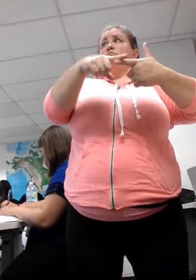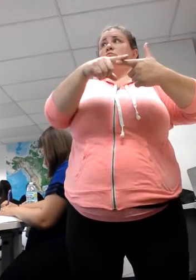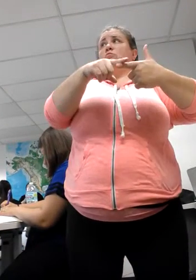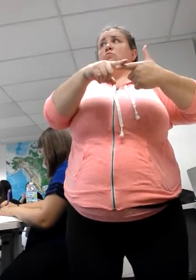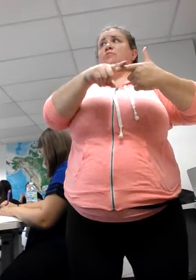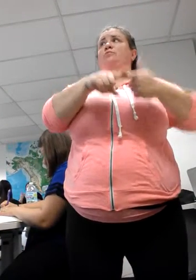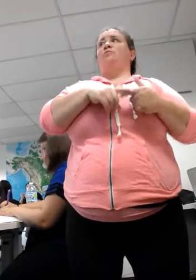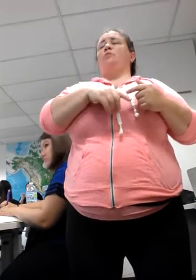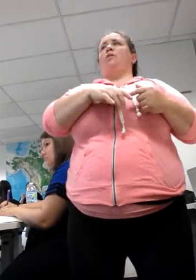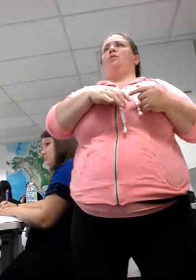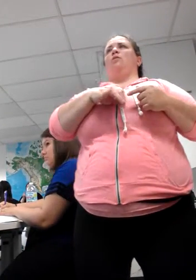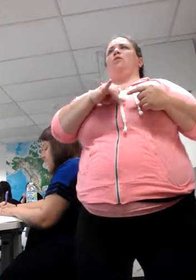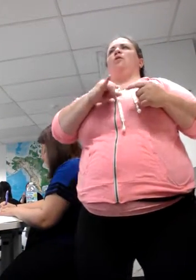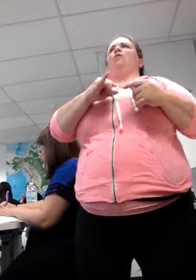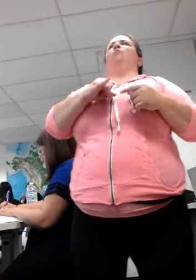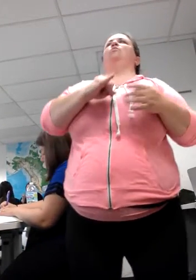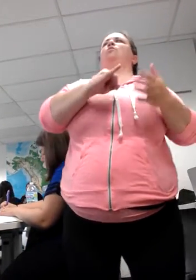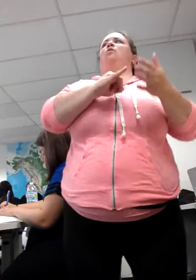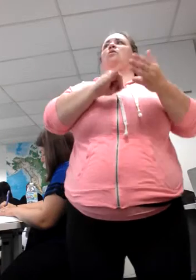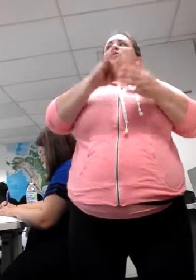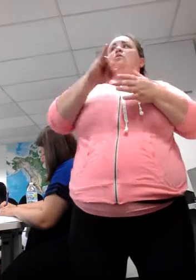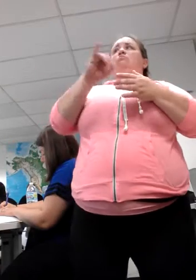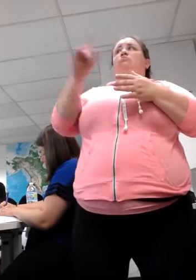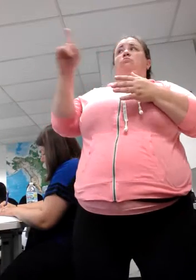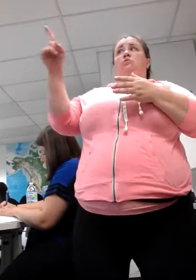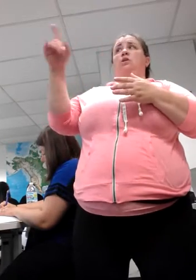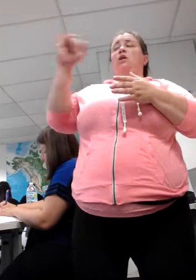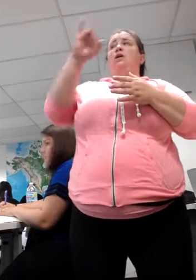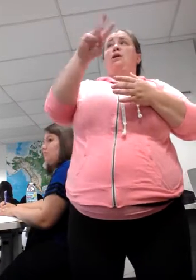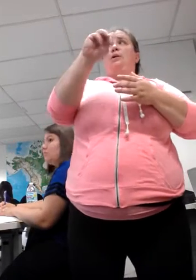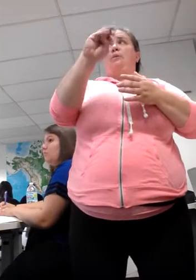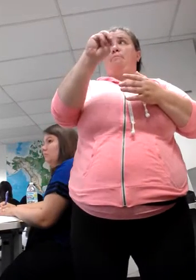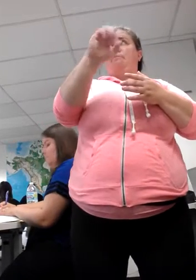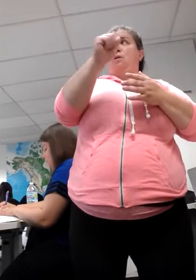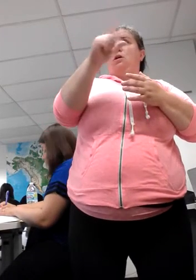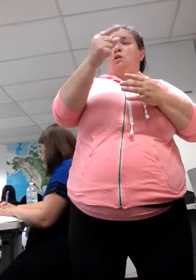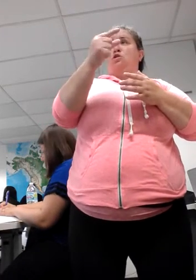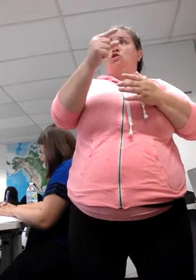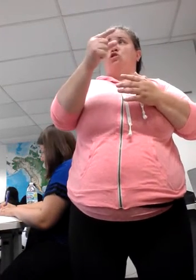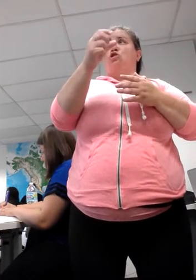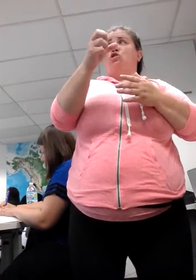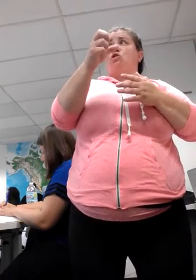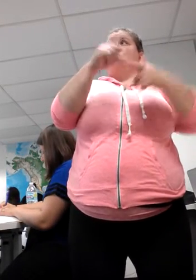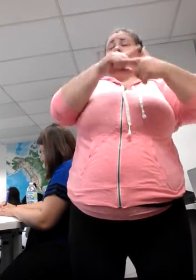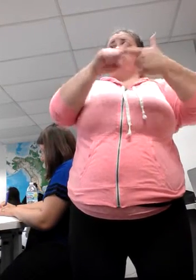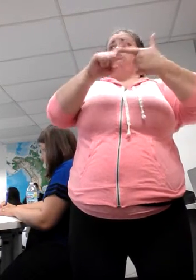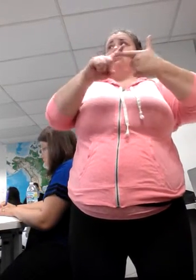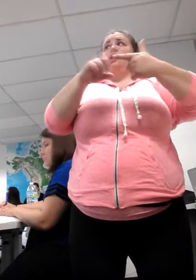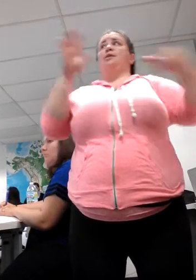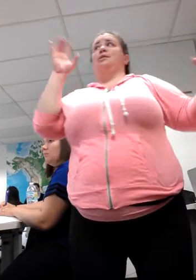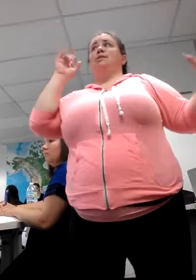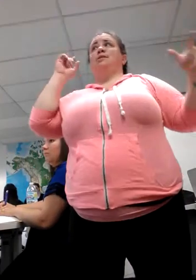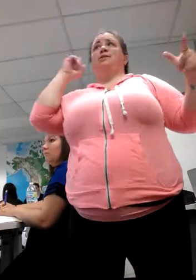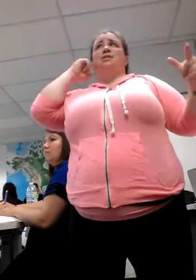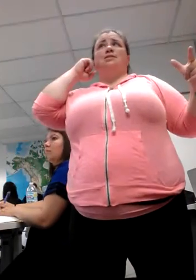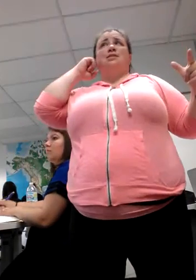sound, and texture. Spoken languages, we know, use sound. Written languages, written in sign, use